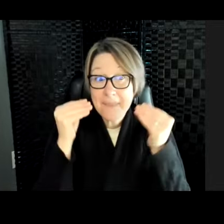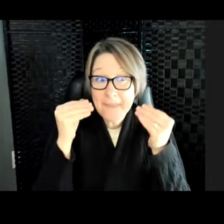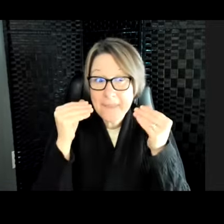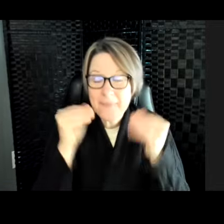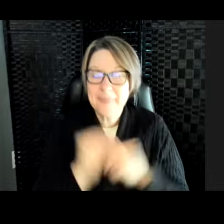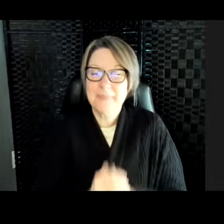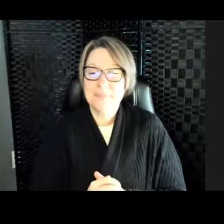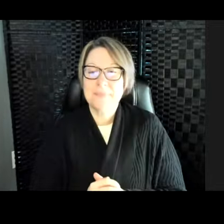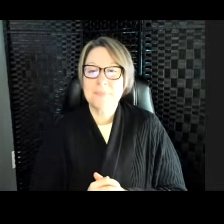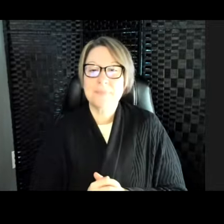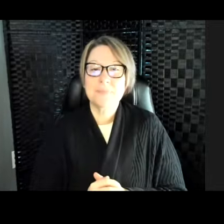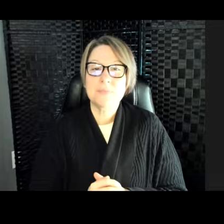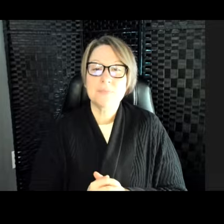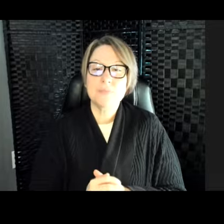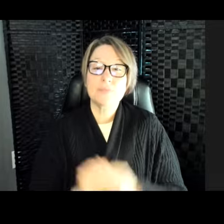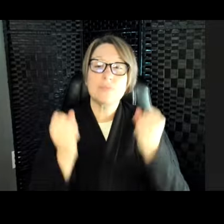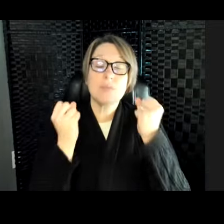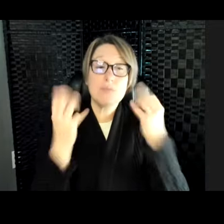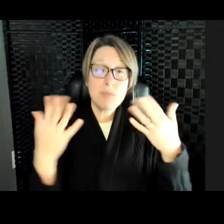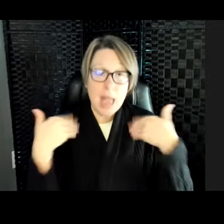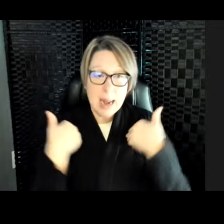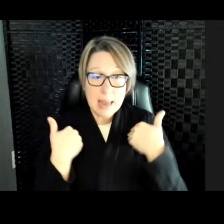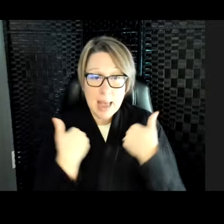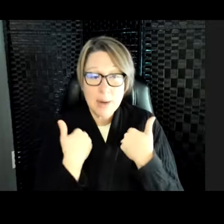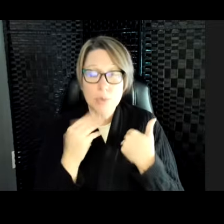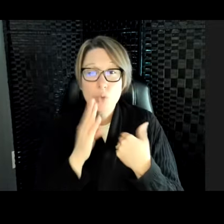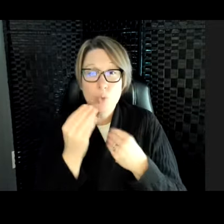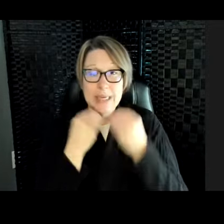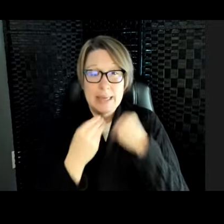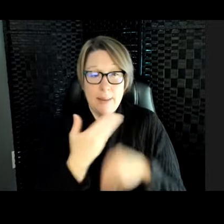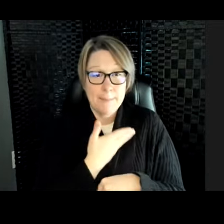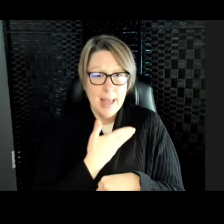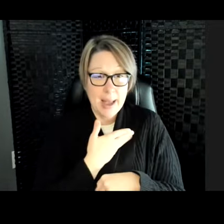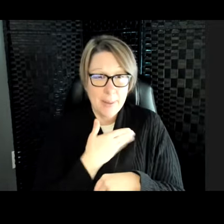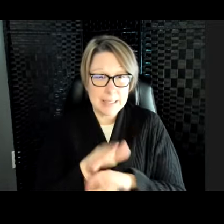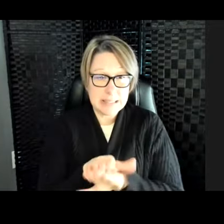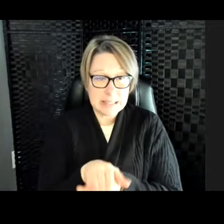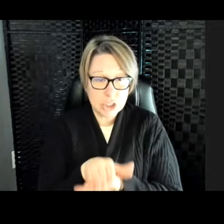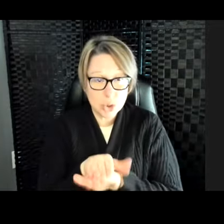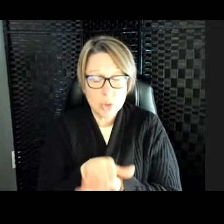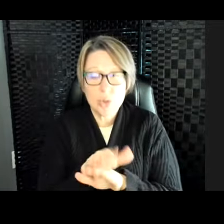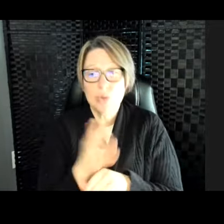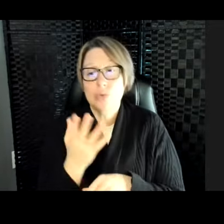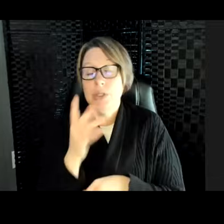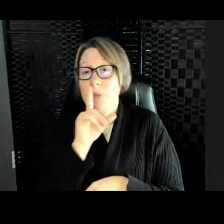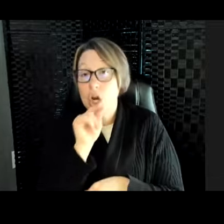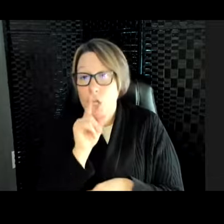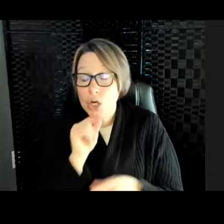So, a lot of animals will eat baby sea turtles. A lot of birds will eat them. Crabs will eat